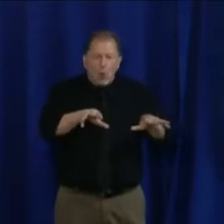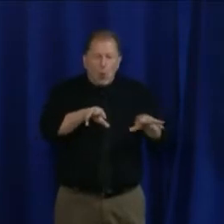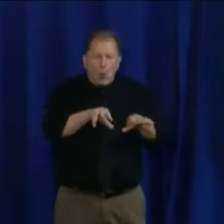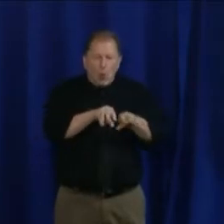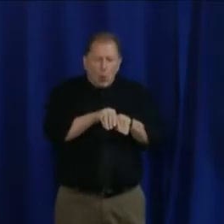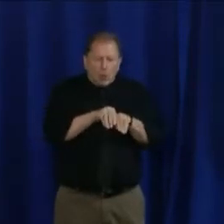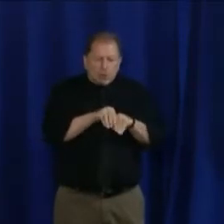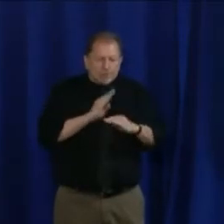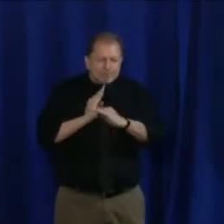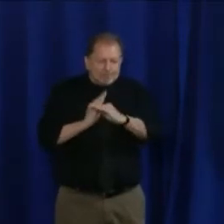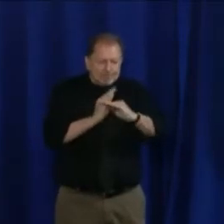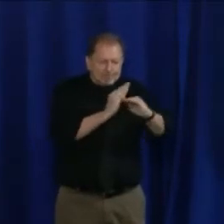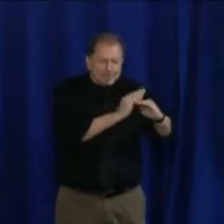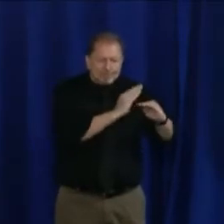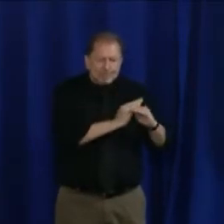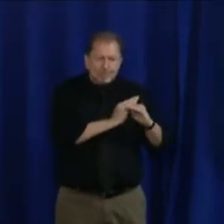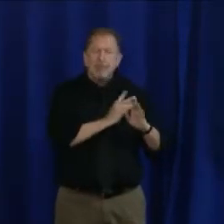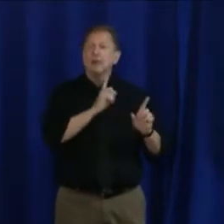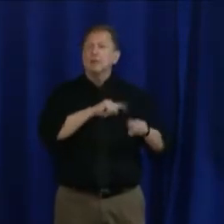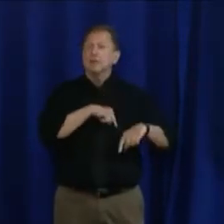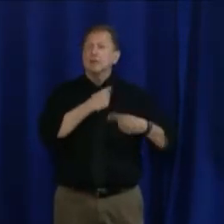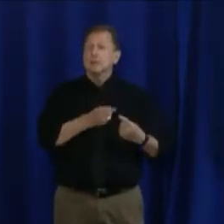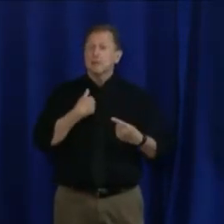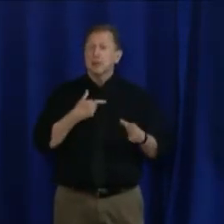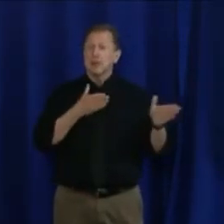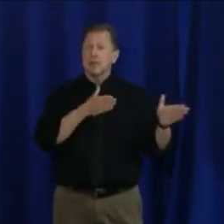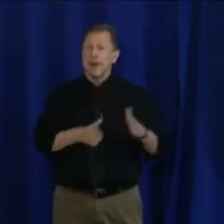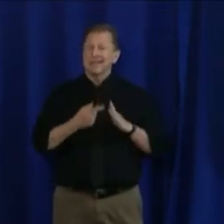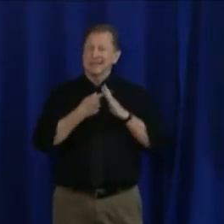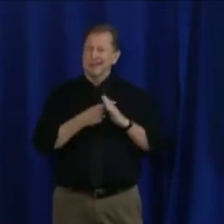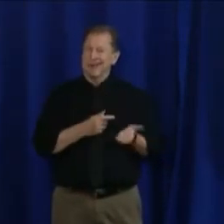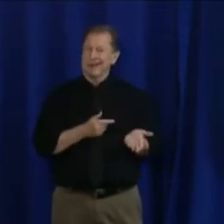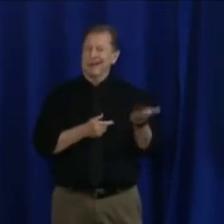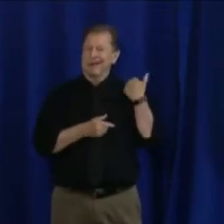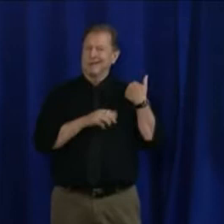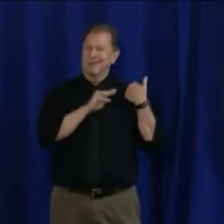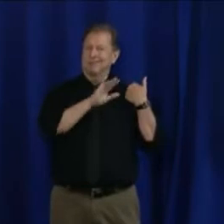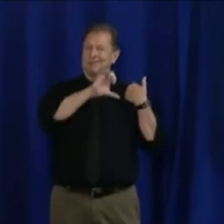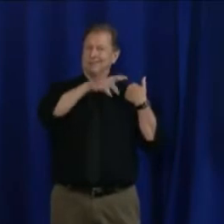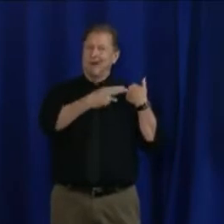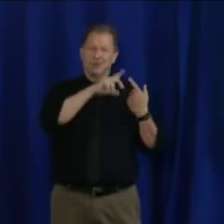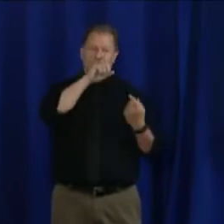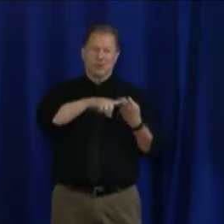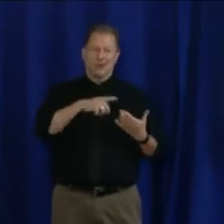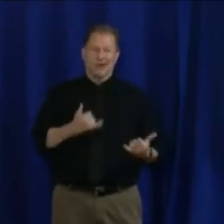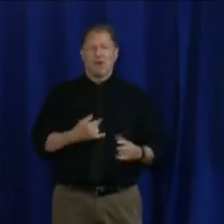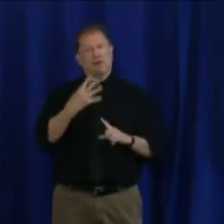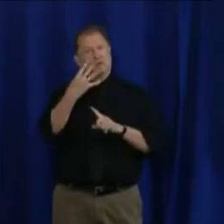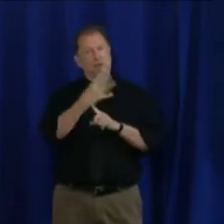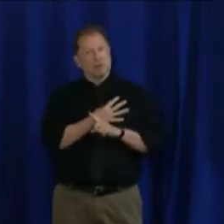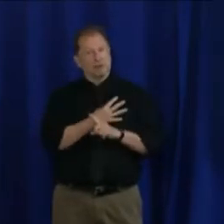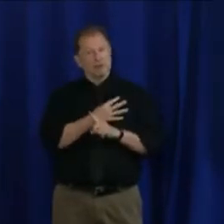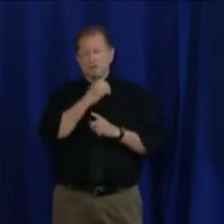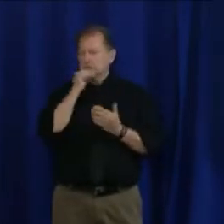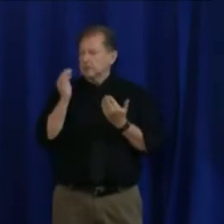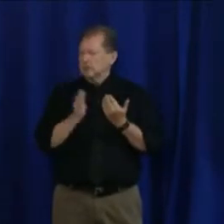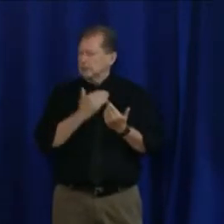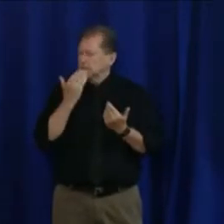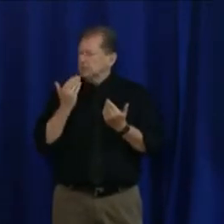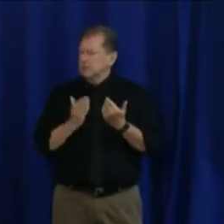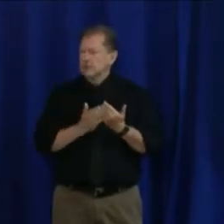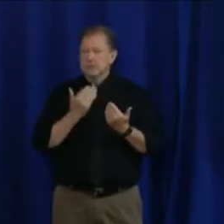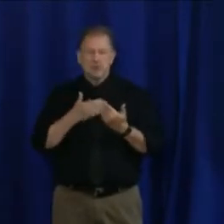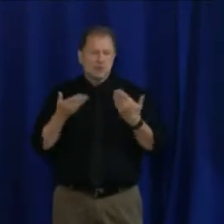every single decision that we've made, really going back to March, so for four-plus months, has been difficult. It's not been easy,